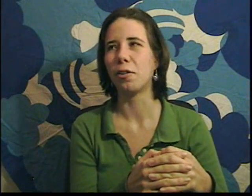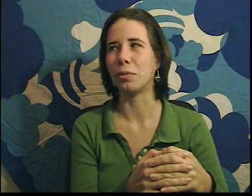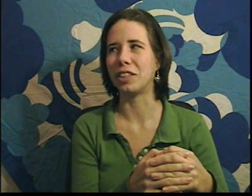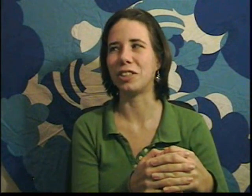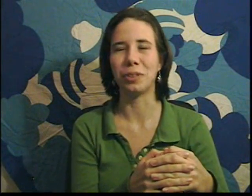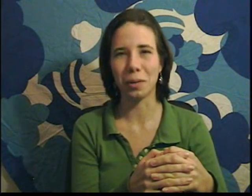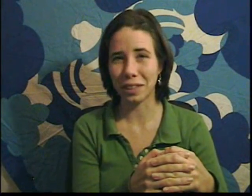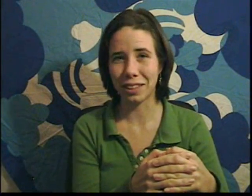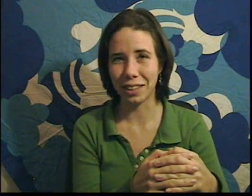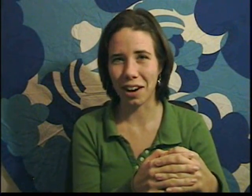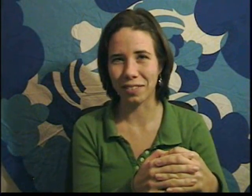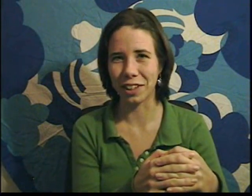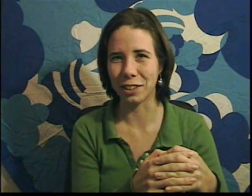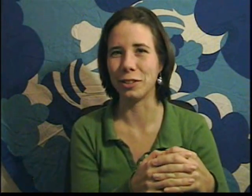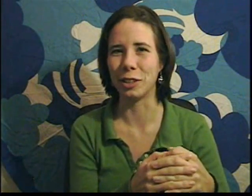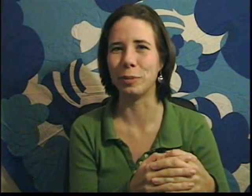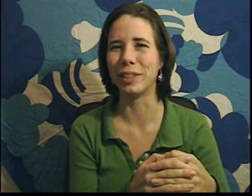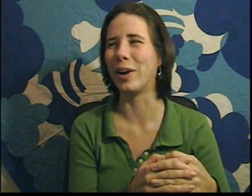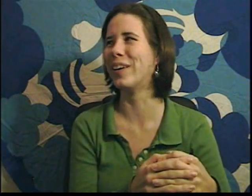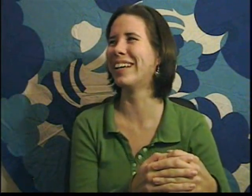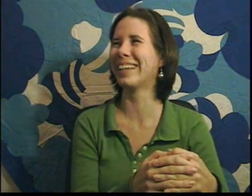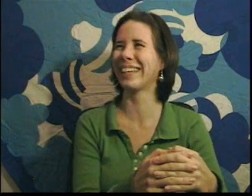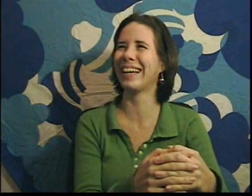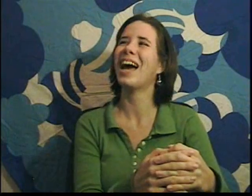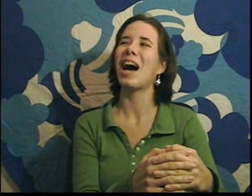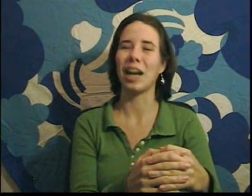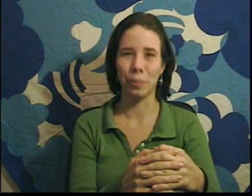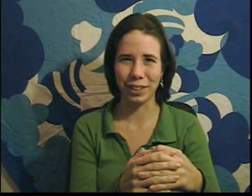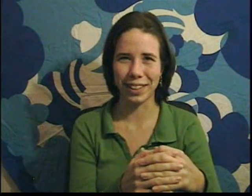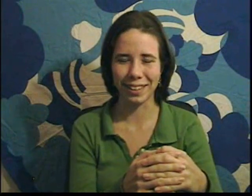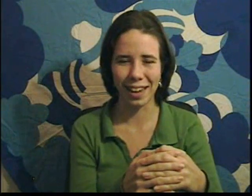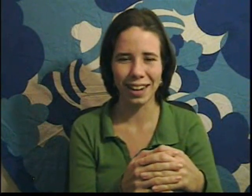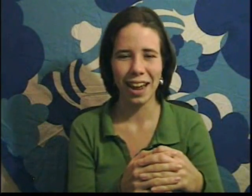which you don't really see often on YouTube. So I appreciate that.